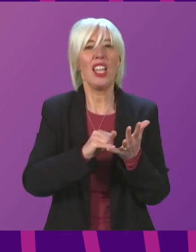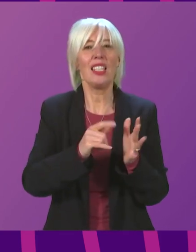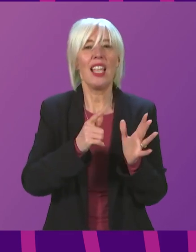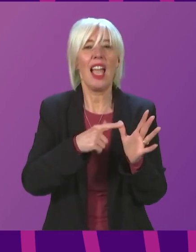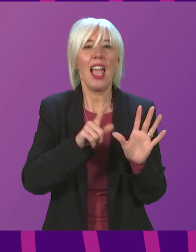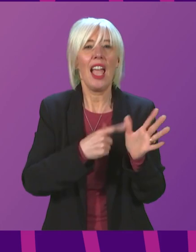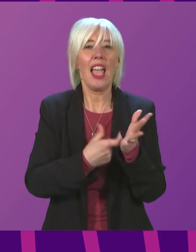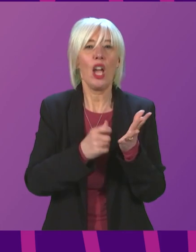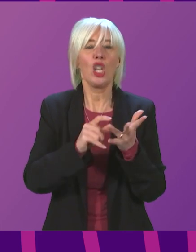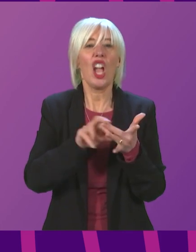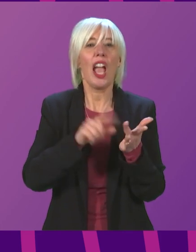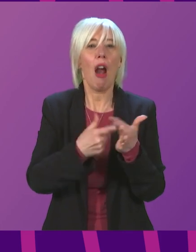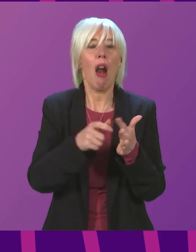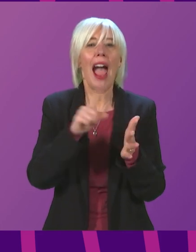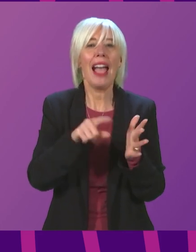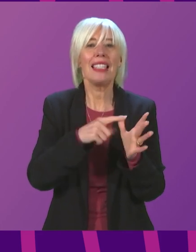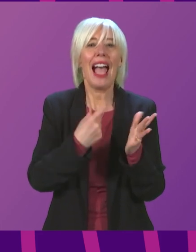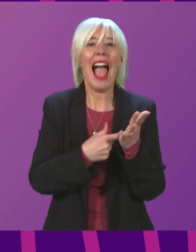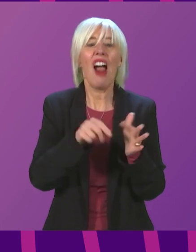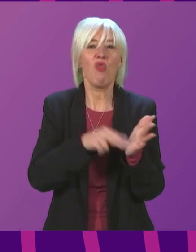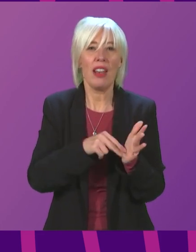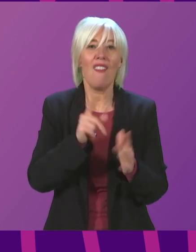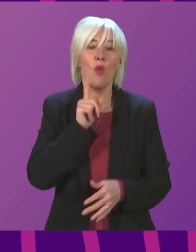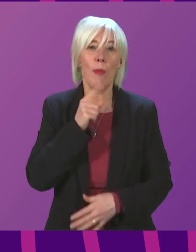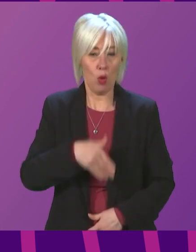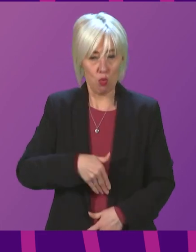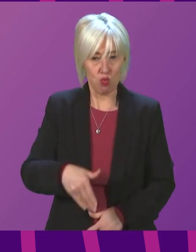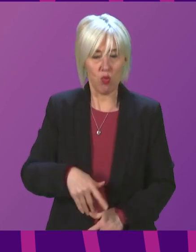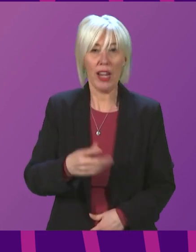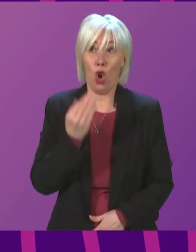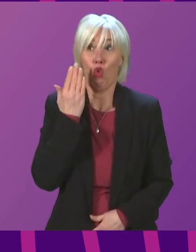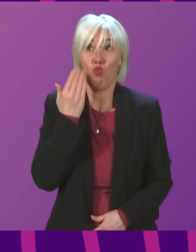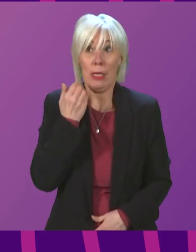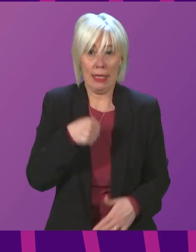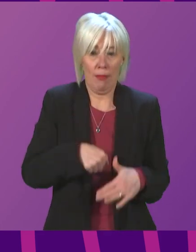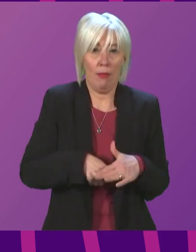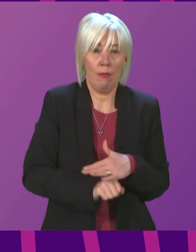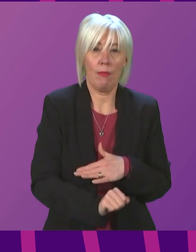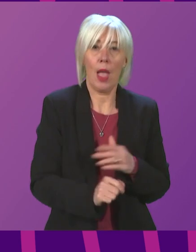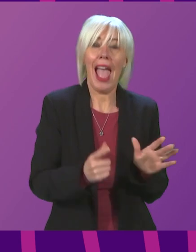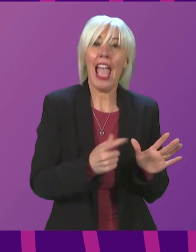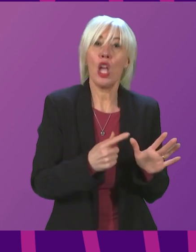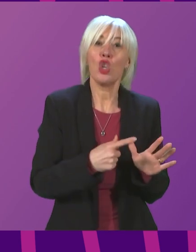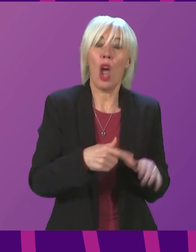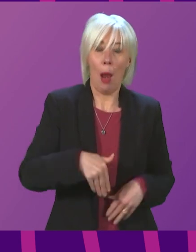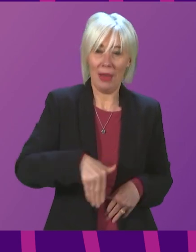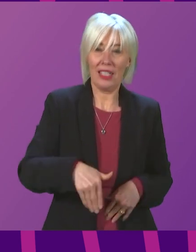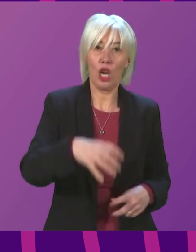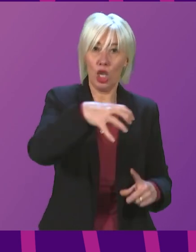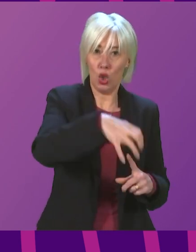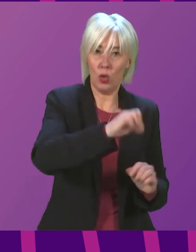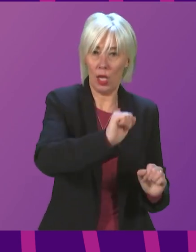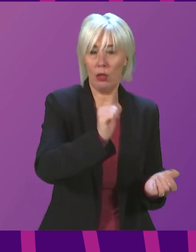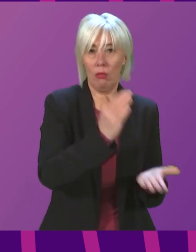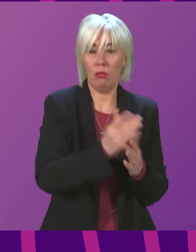vaccination clinic for pregnant women and women who'd recently delivered their baby at Ayrshire Maternity Unit, a very welcome initiative. It's crucial